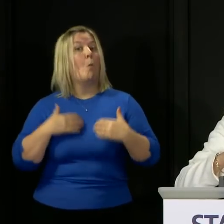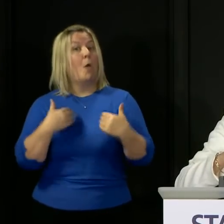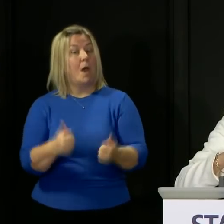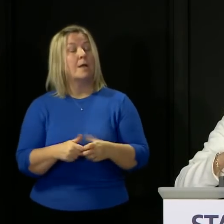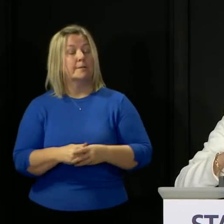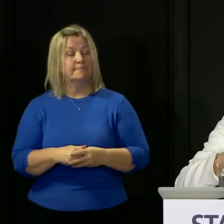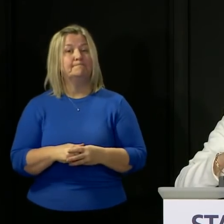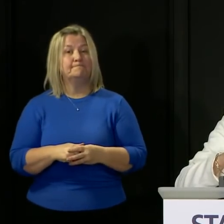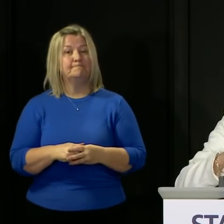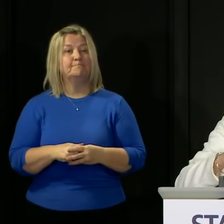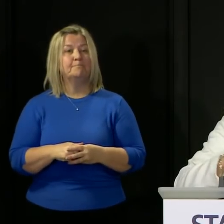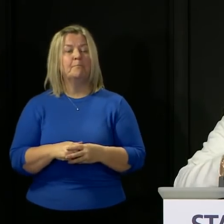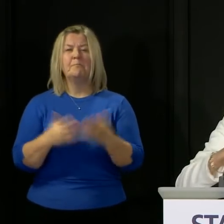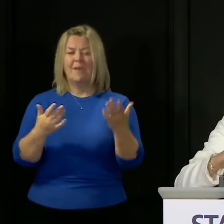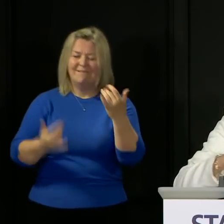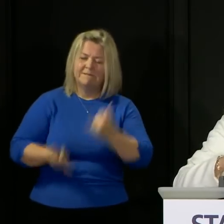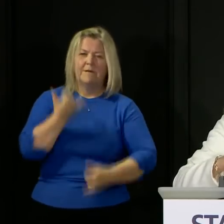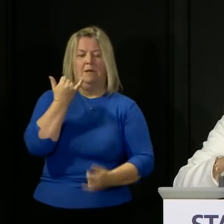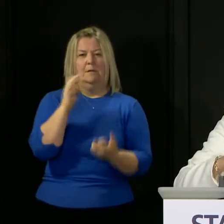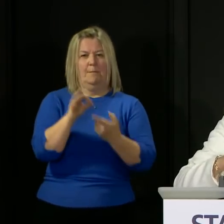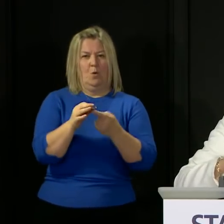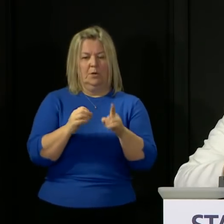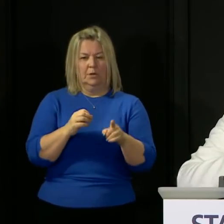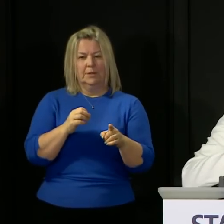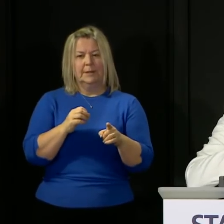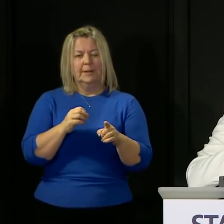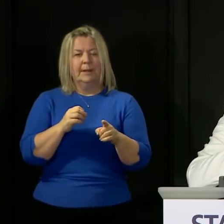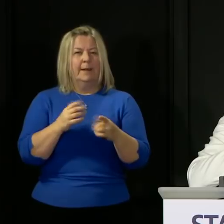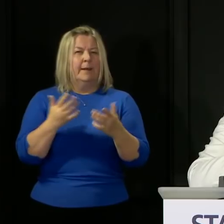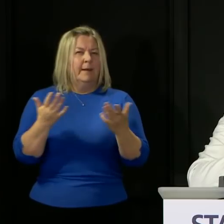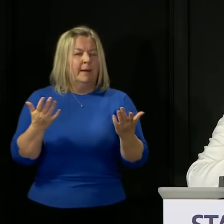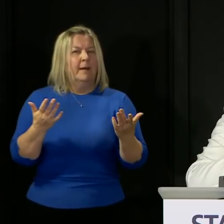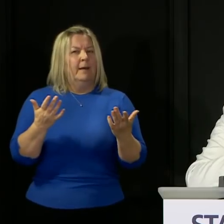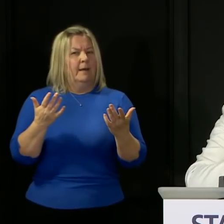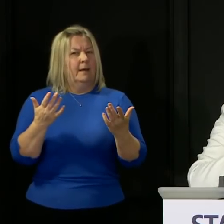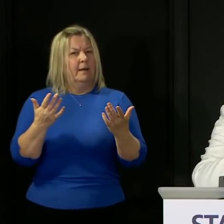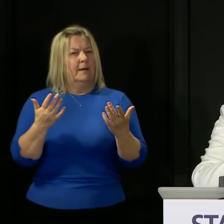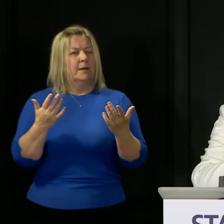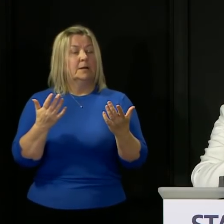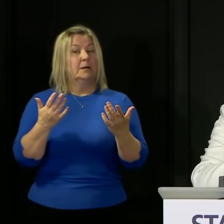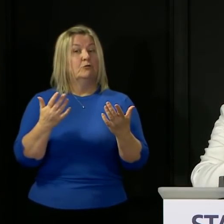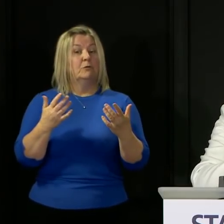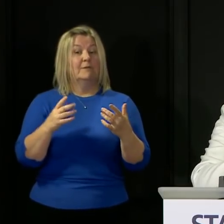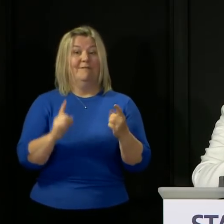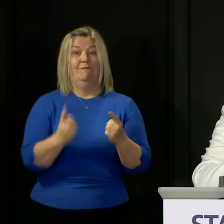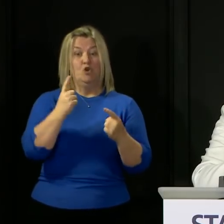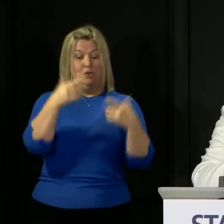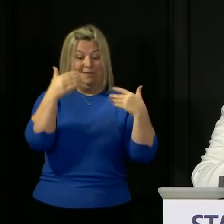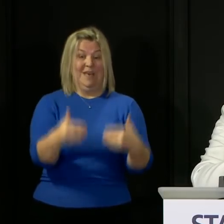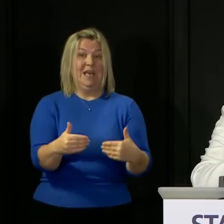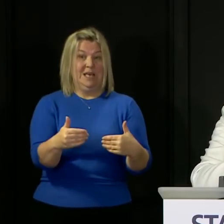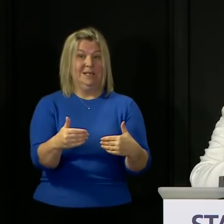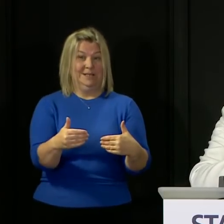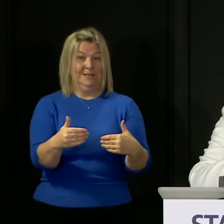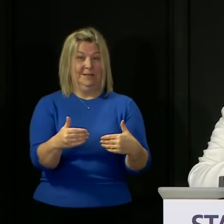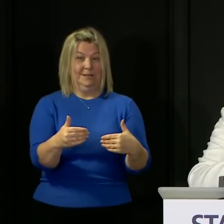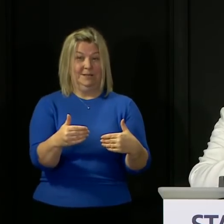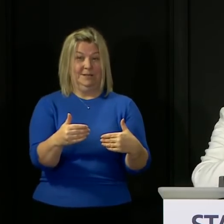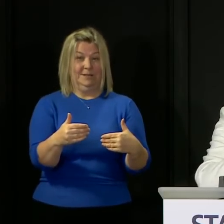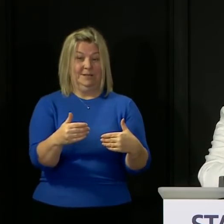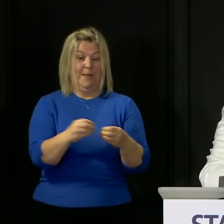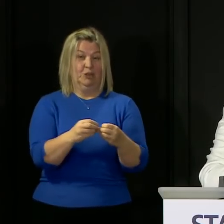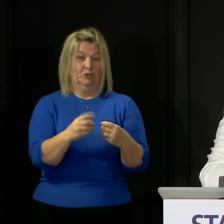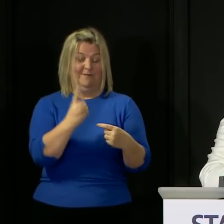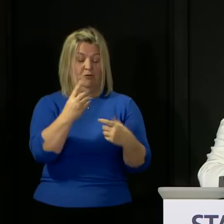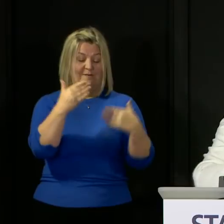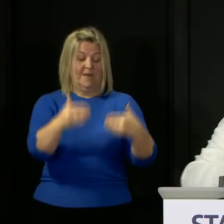very, very final point, that starting of the first phase of easing restrictions towards